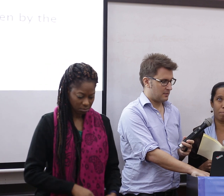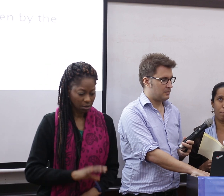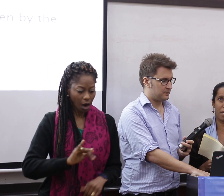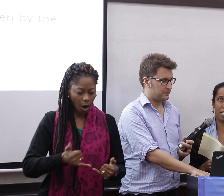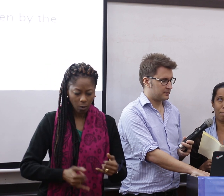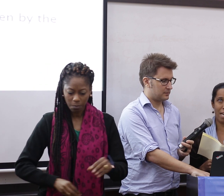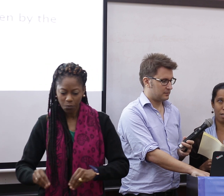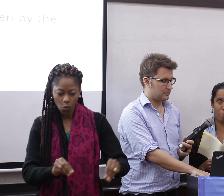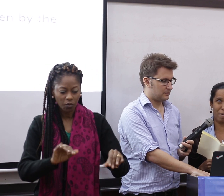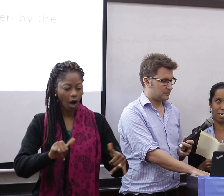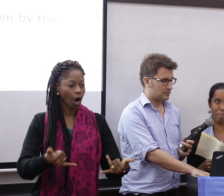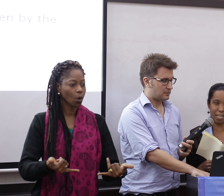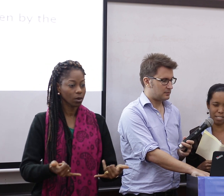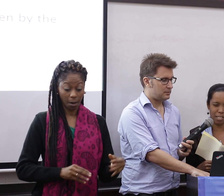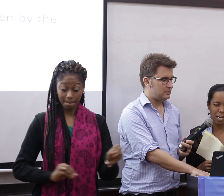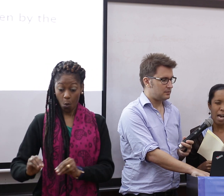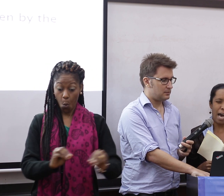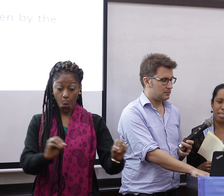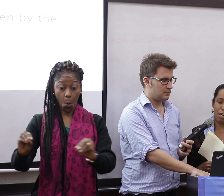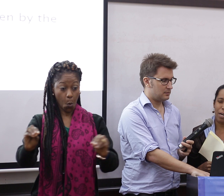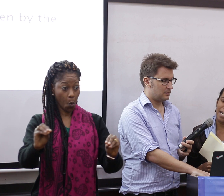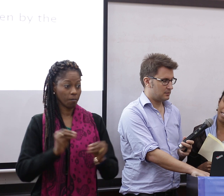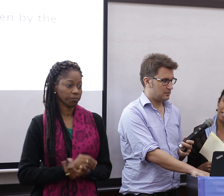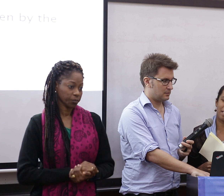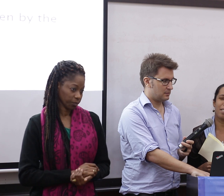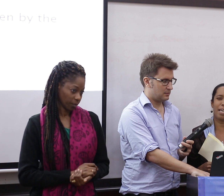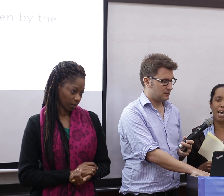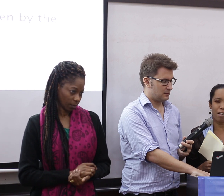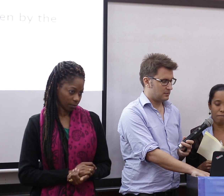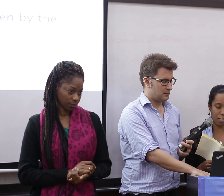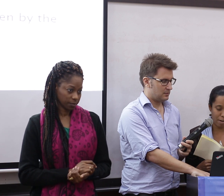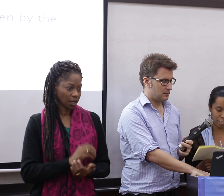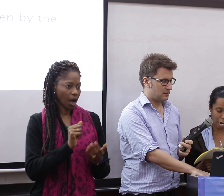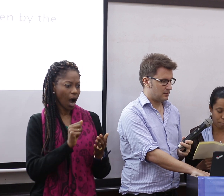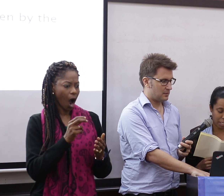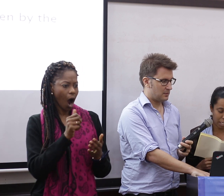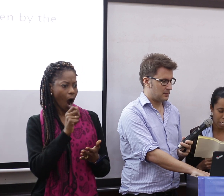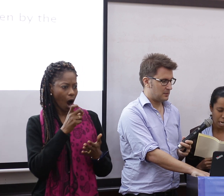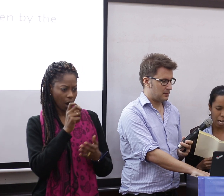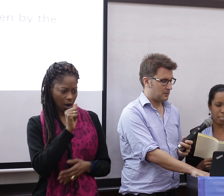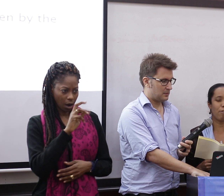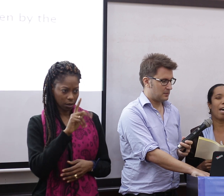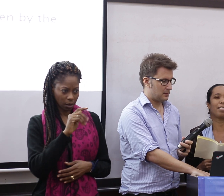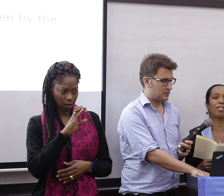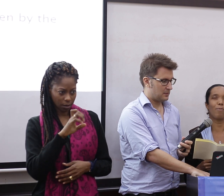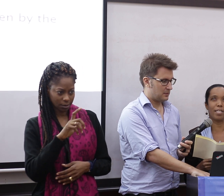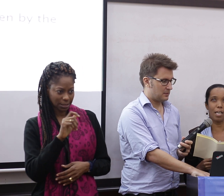independent mobility, as outlined in Article 10 of the UNCRPD, sorry, Article 20,